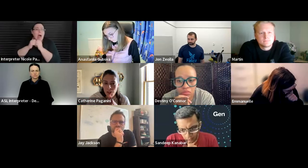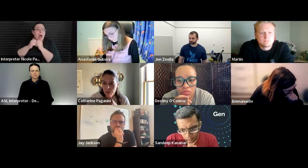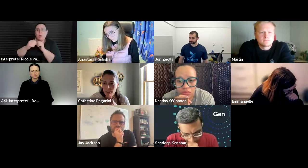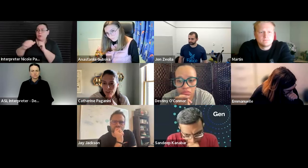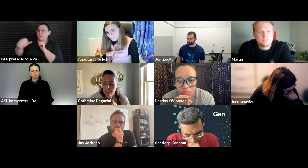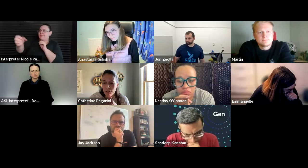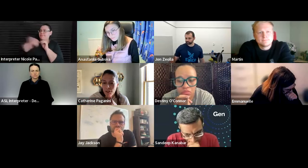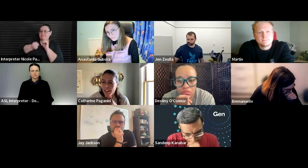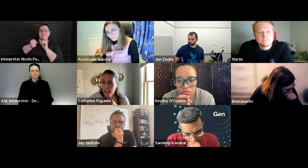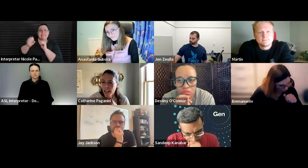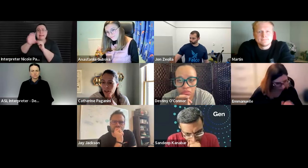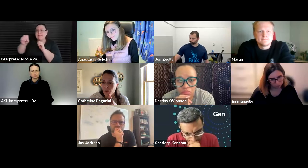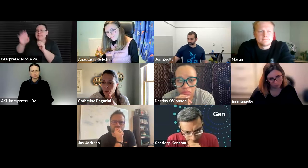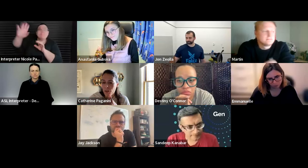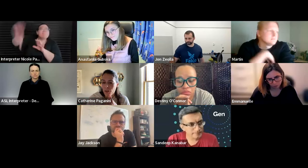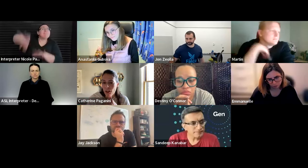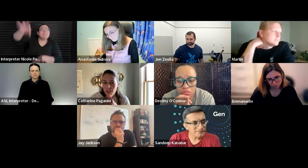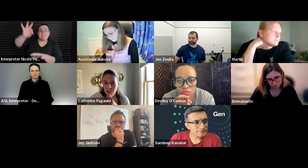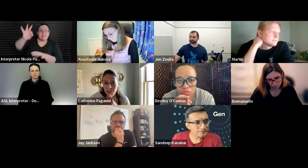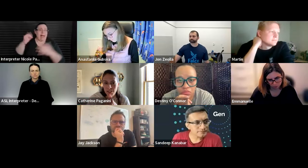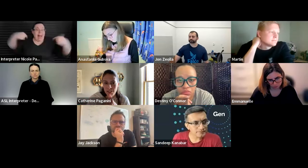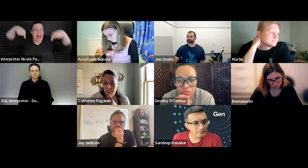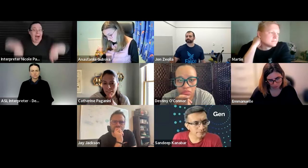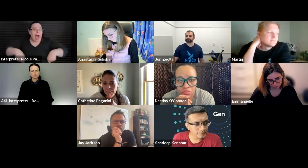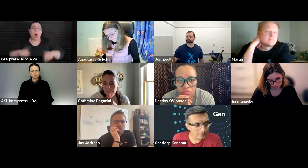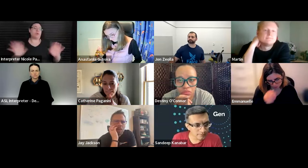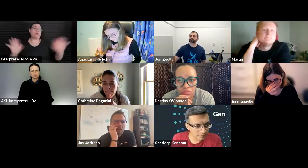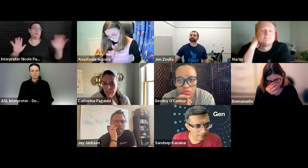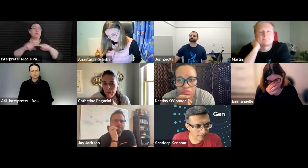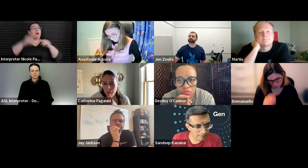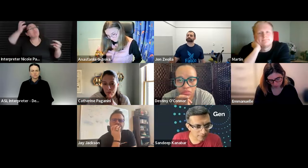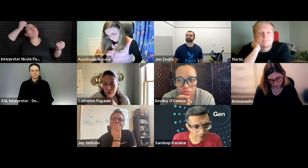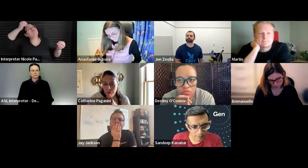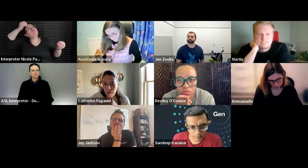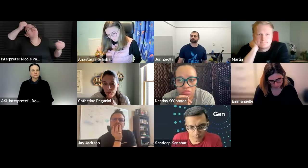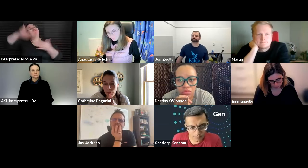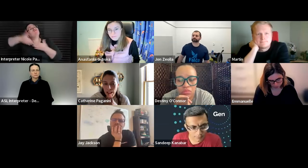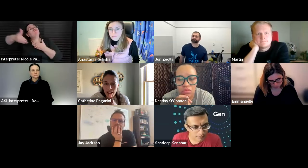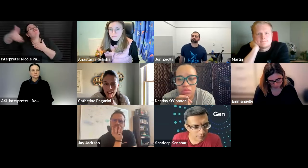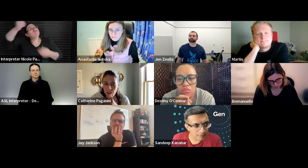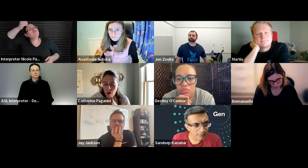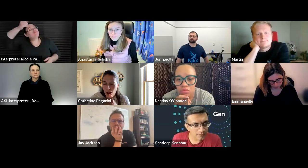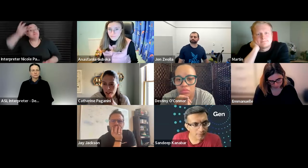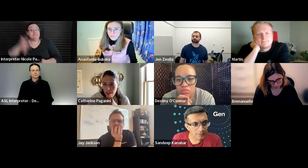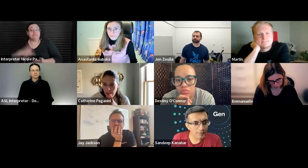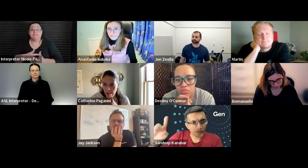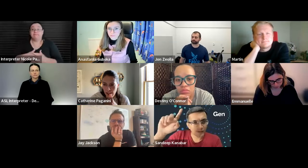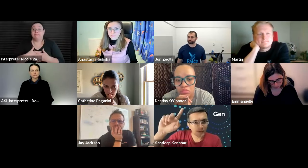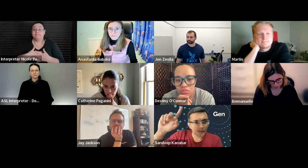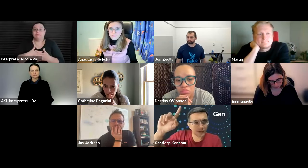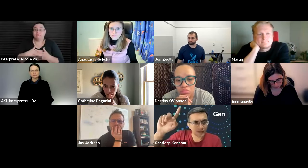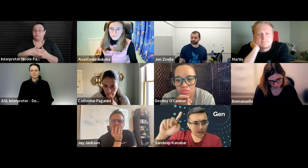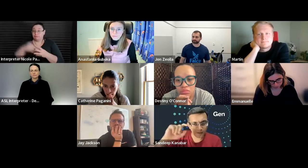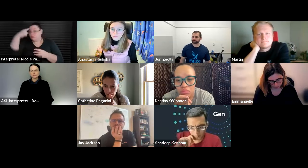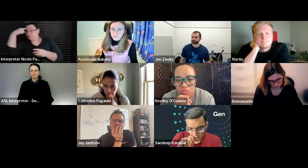we don't have to figure that out right now but foods for thoughts um any ideas